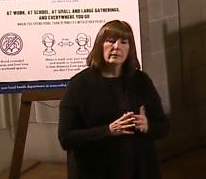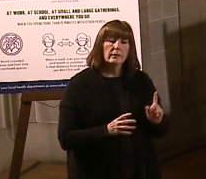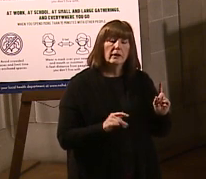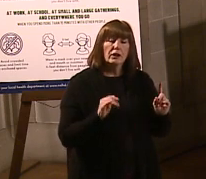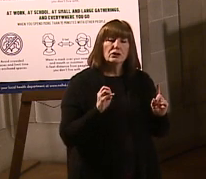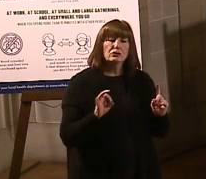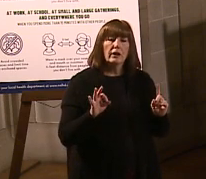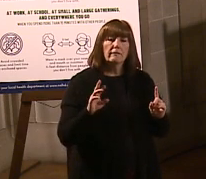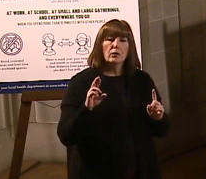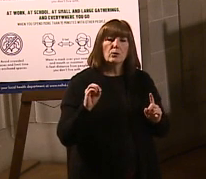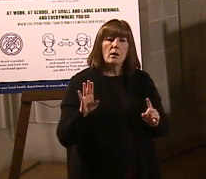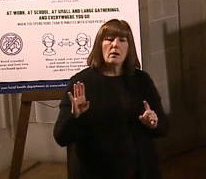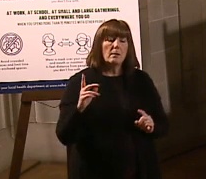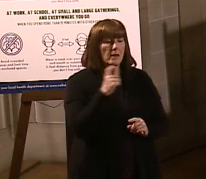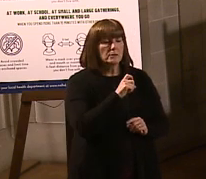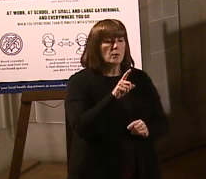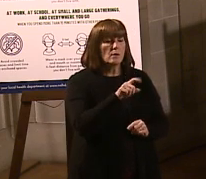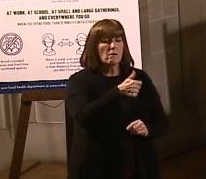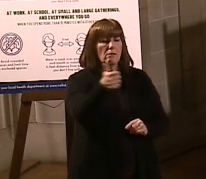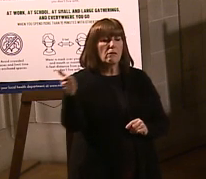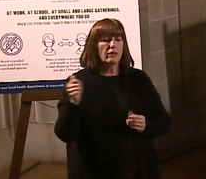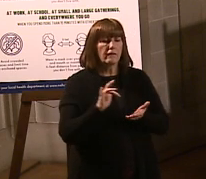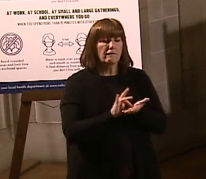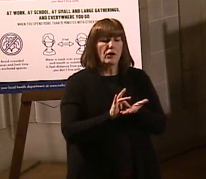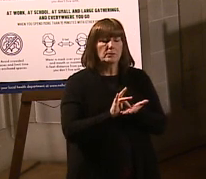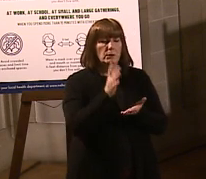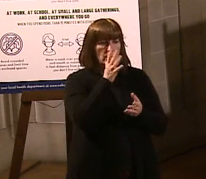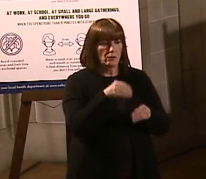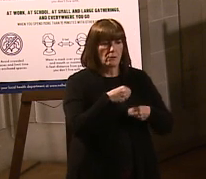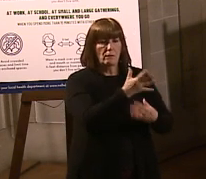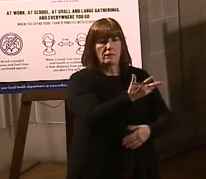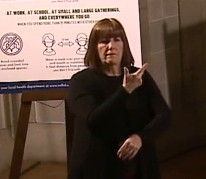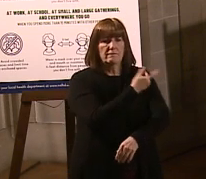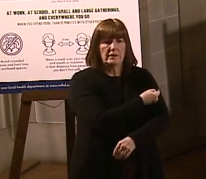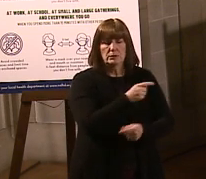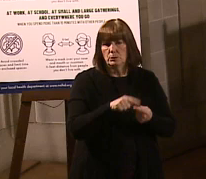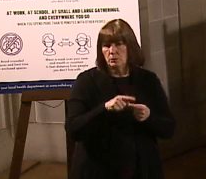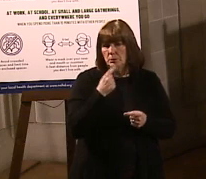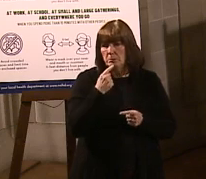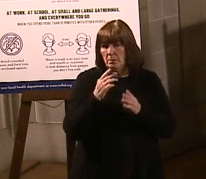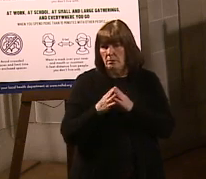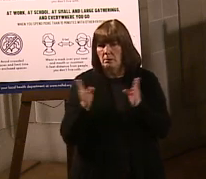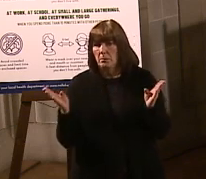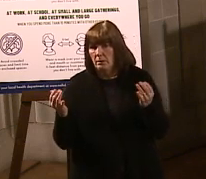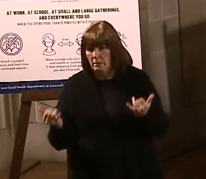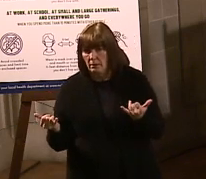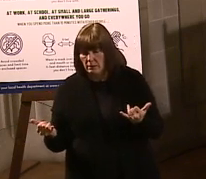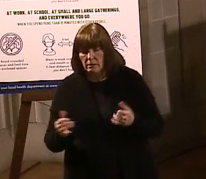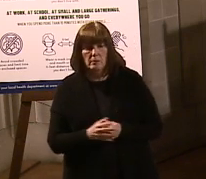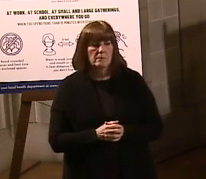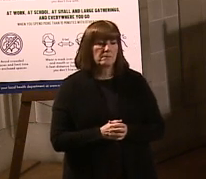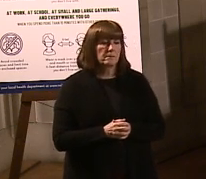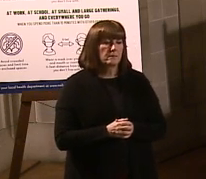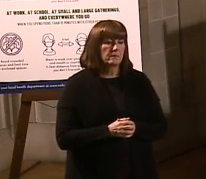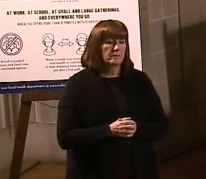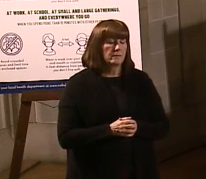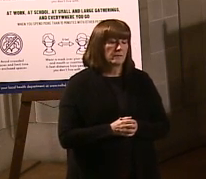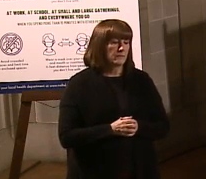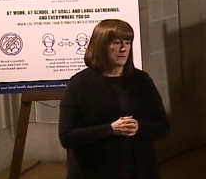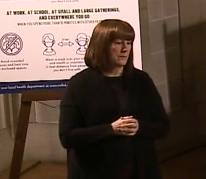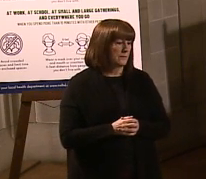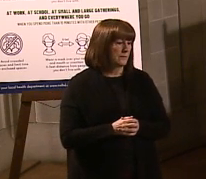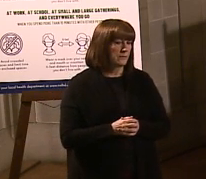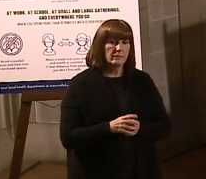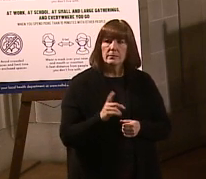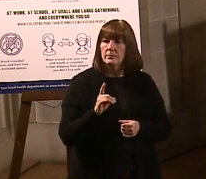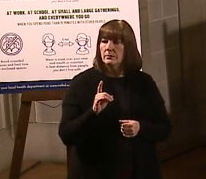So Jeff Robb is asking what other pharmacies will be offering vaccines to the public as we move through some of these things. And, Angie, I don't know, are we ready to talk